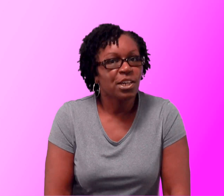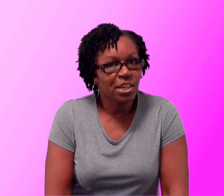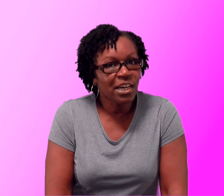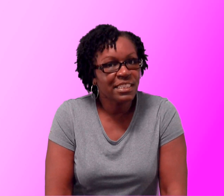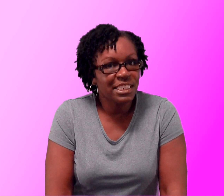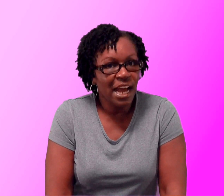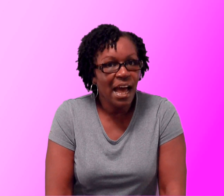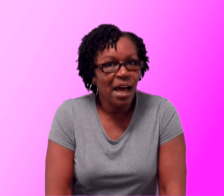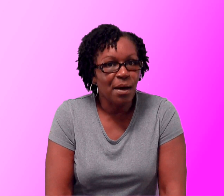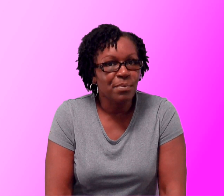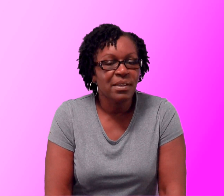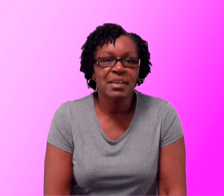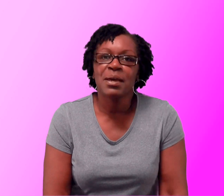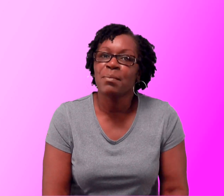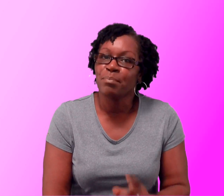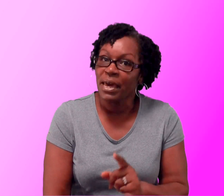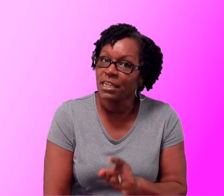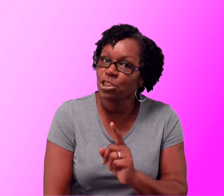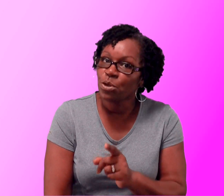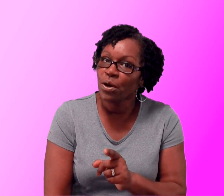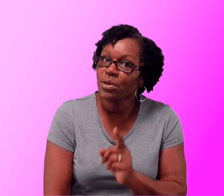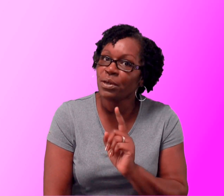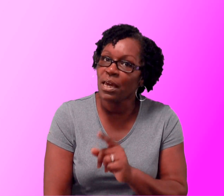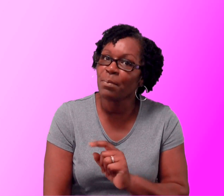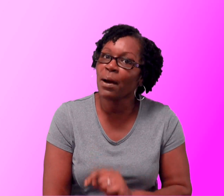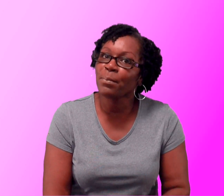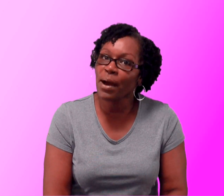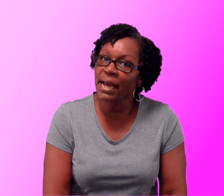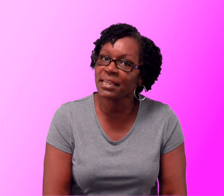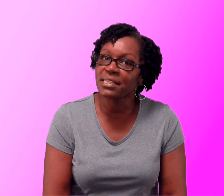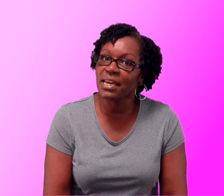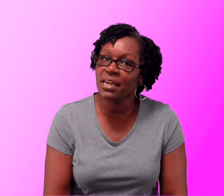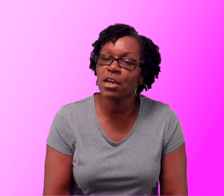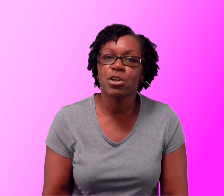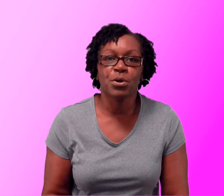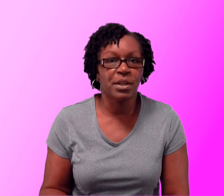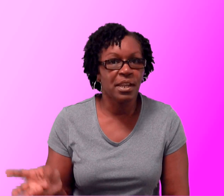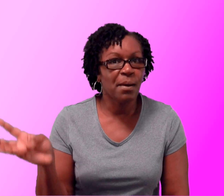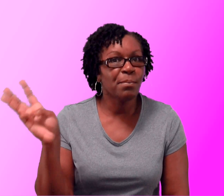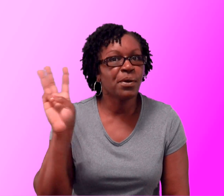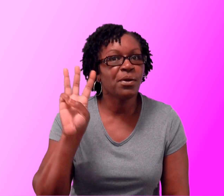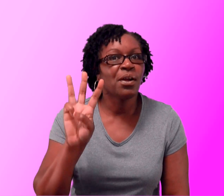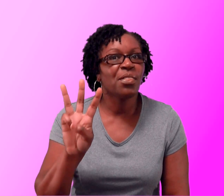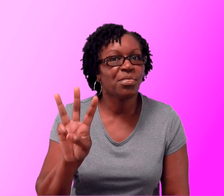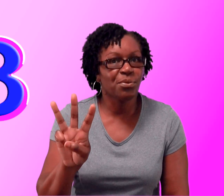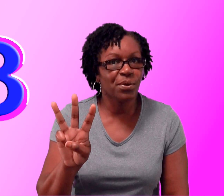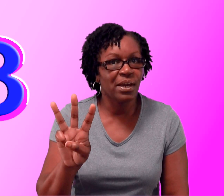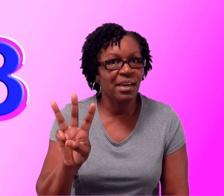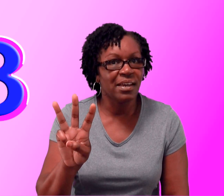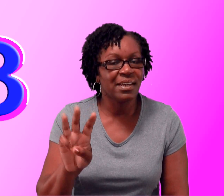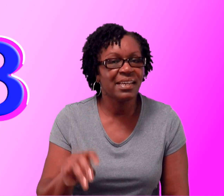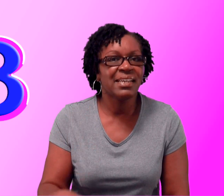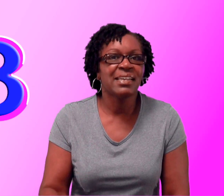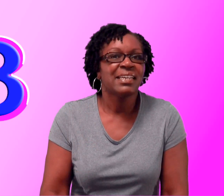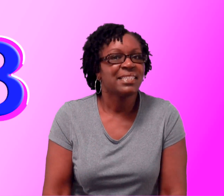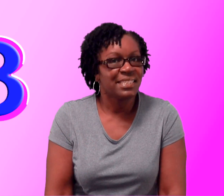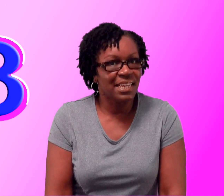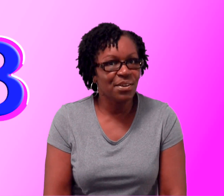You are job, make sure you keep on practicing. You're number three.